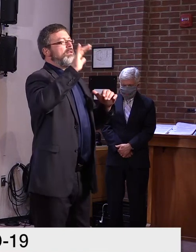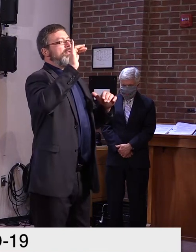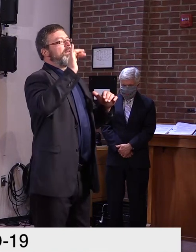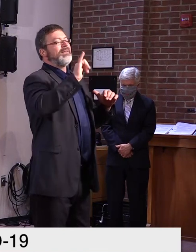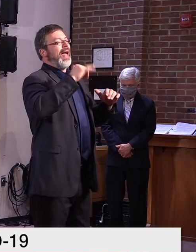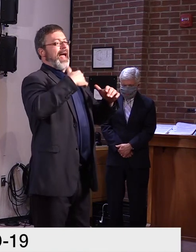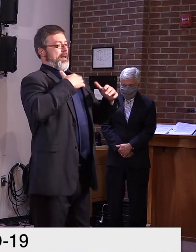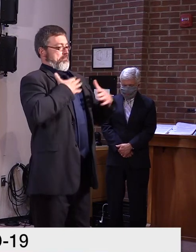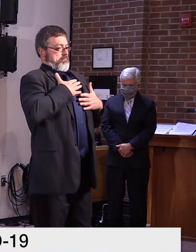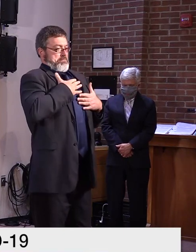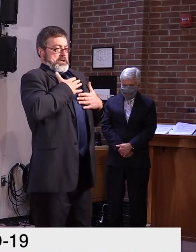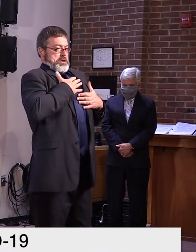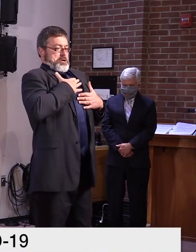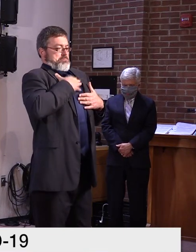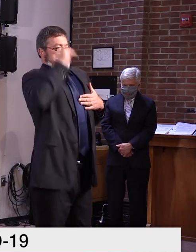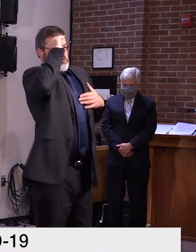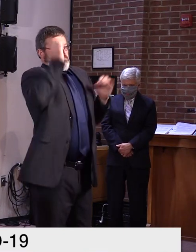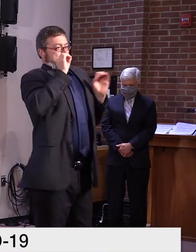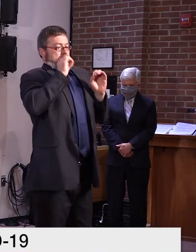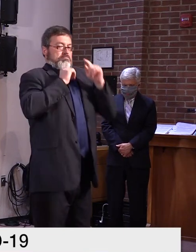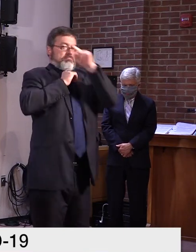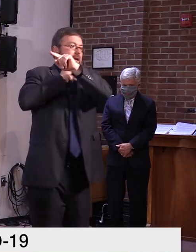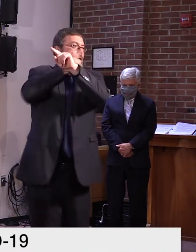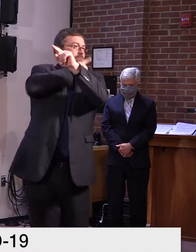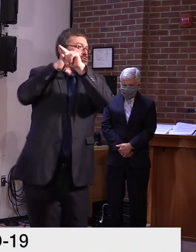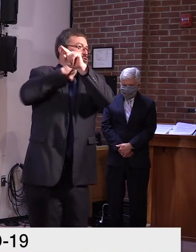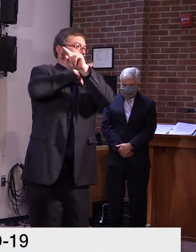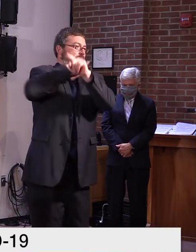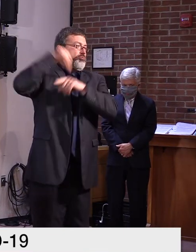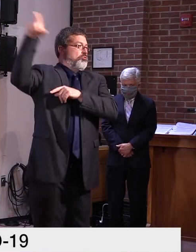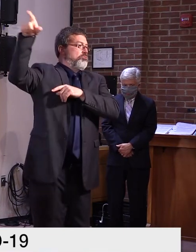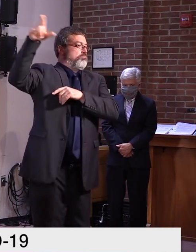of Secretary Condos. Thank you very much.